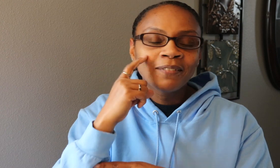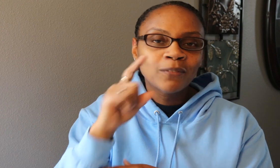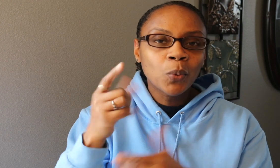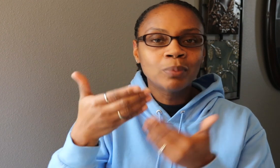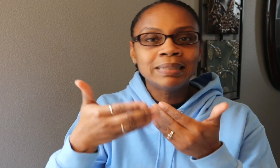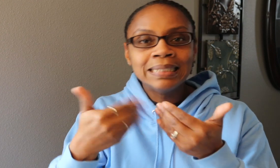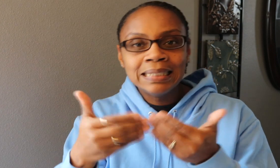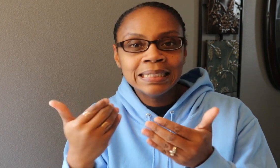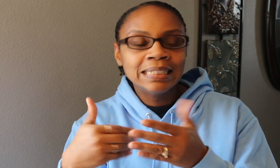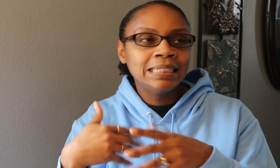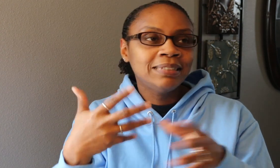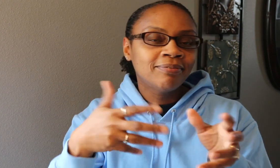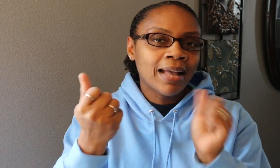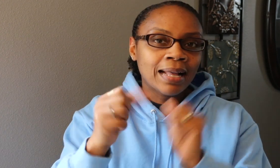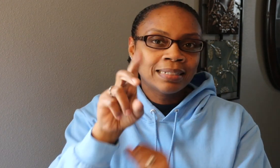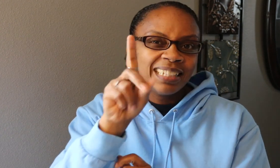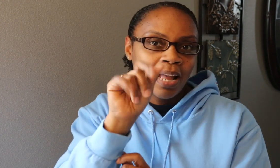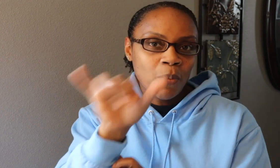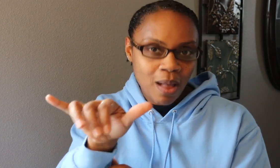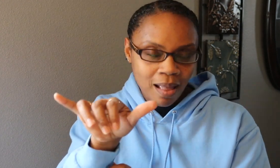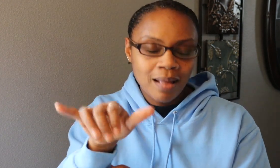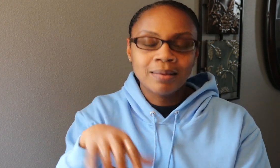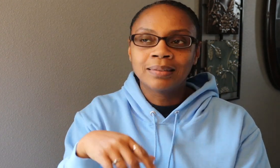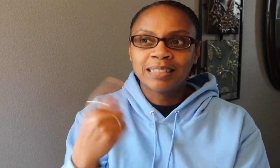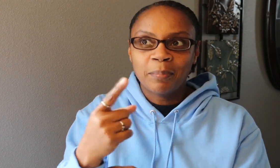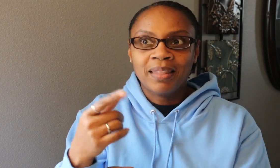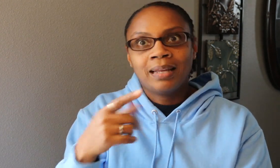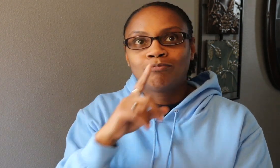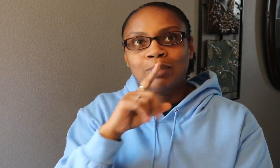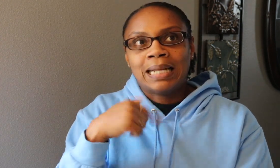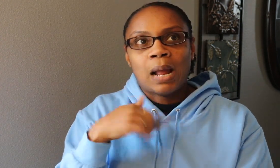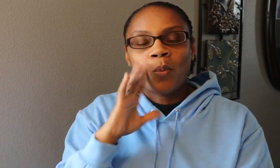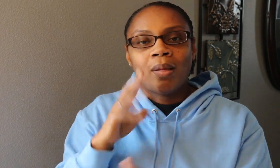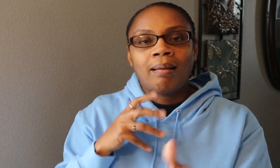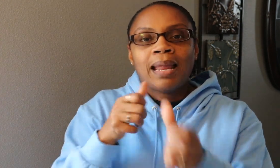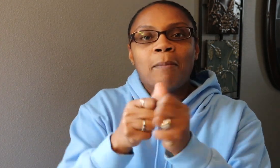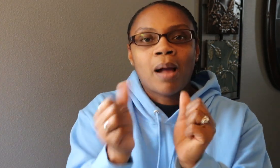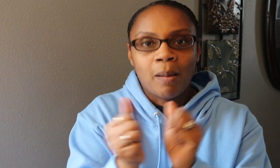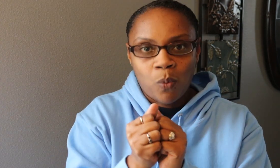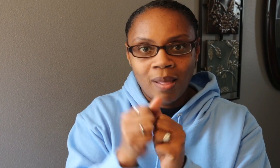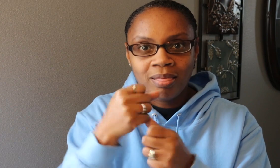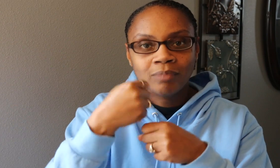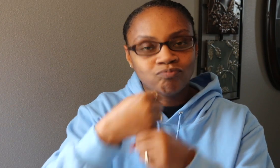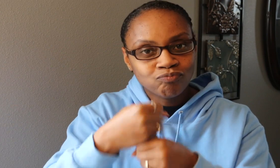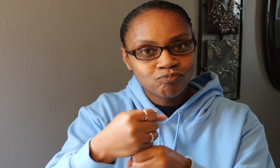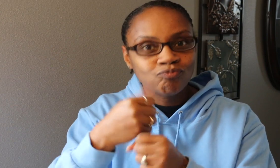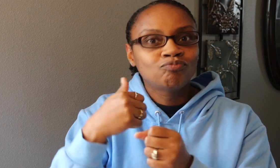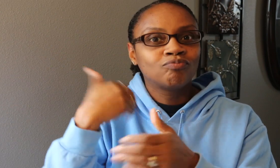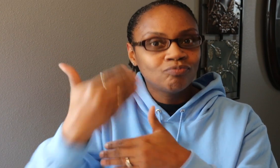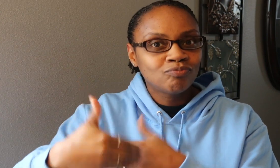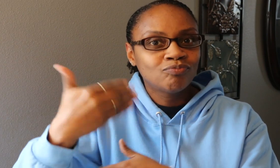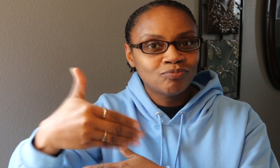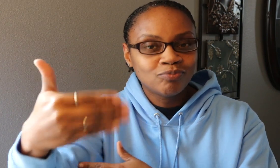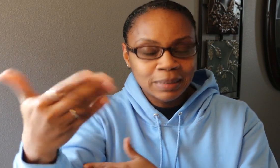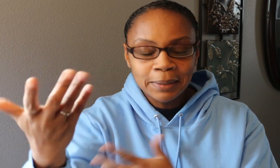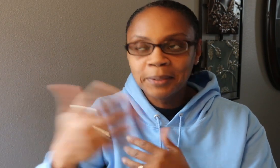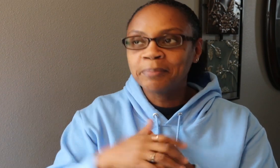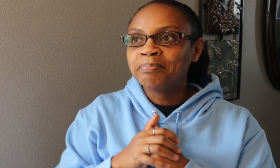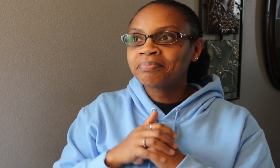Now, as you know, I have been looking for some really easy, fast-to-make DIYs that I could actually keep up with making,